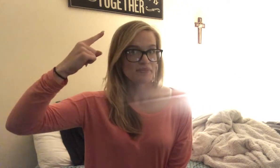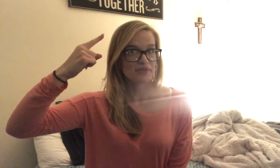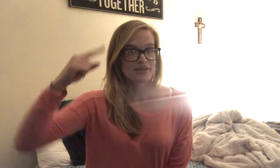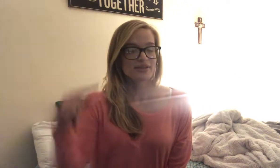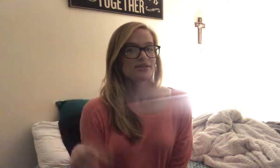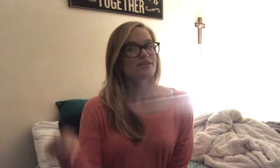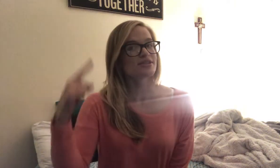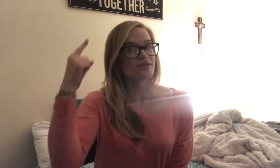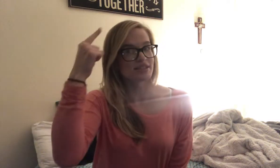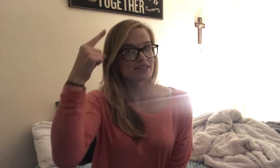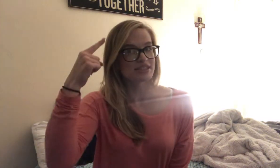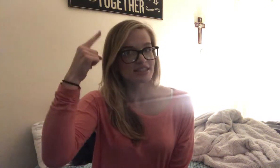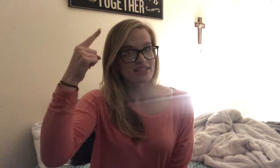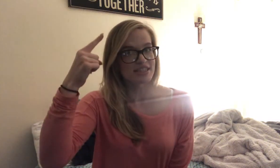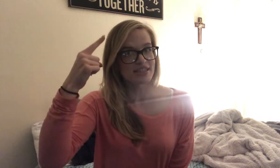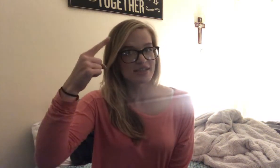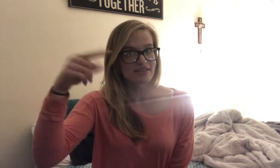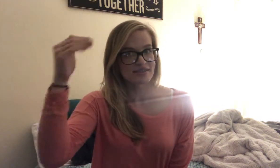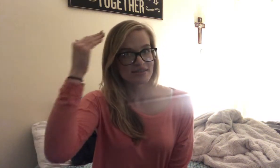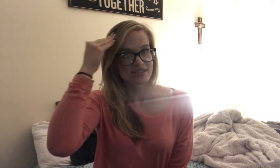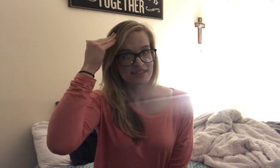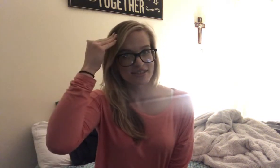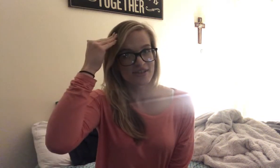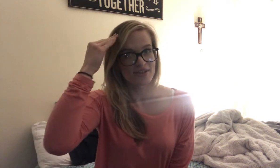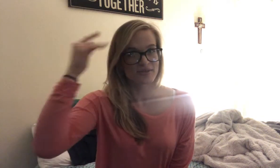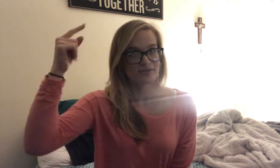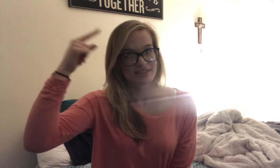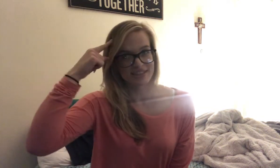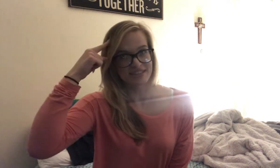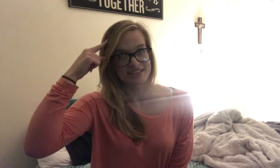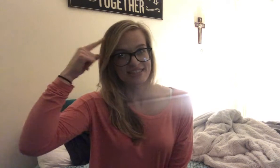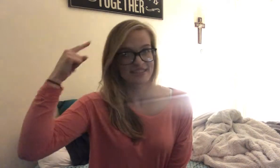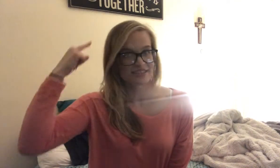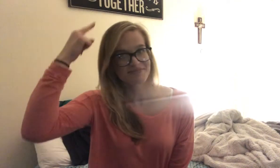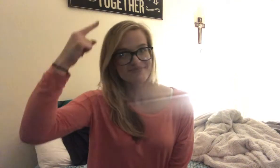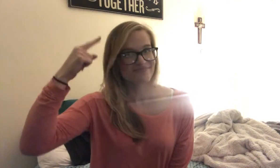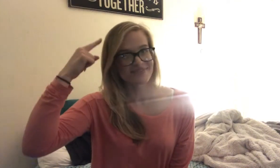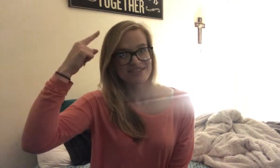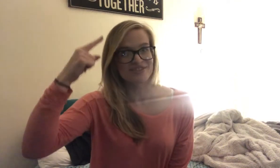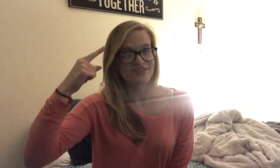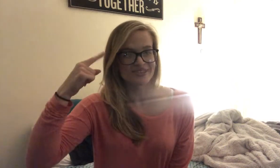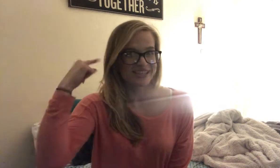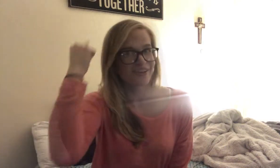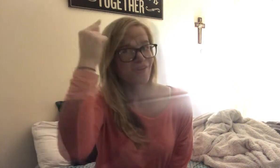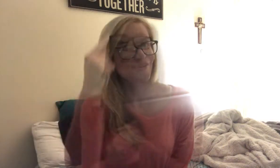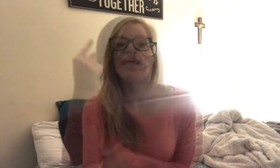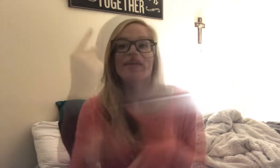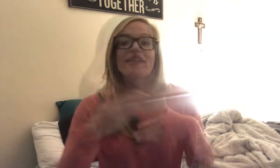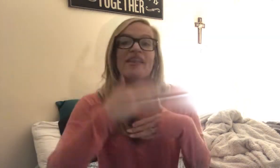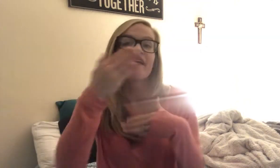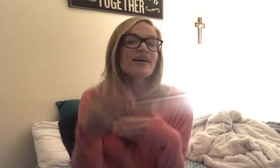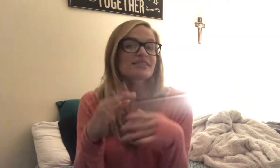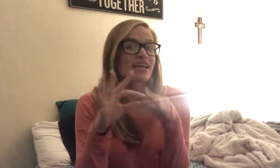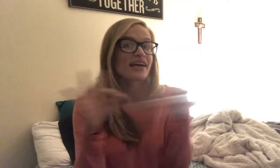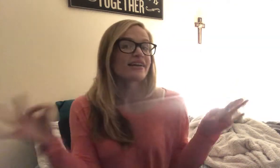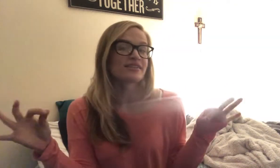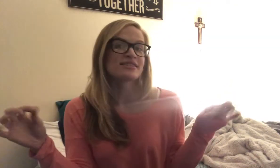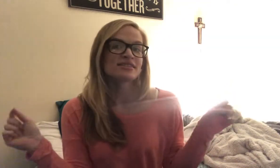So, this is just think. This is no, this is think. Just shows that you're thinking of And the next line is,